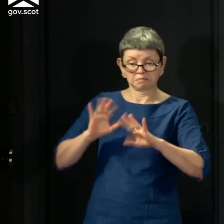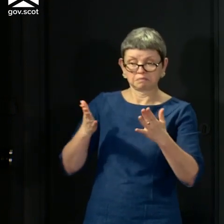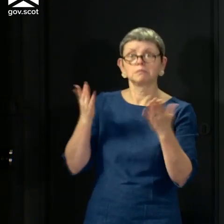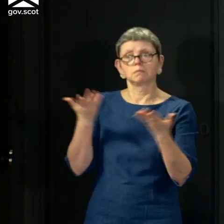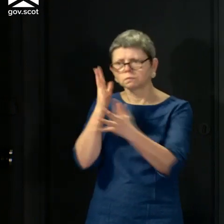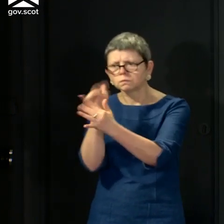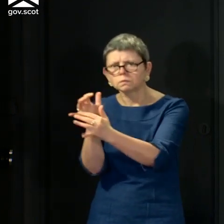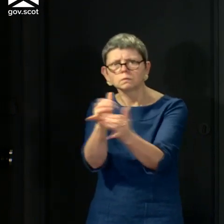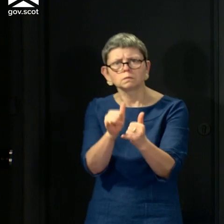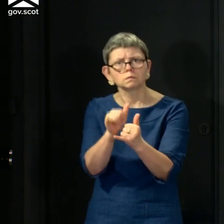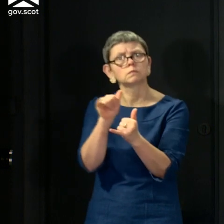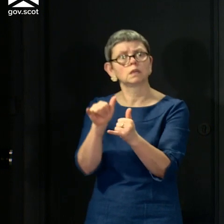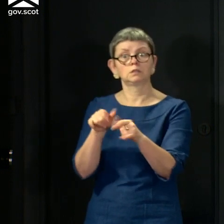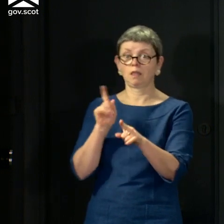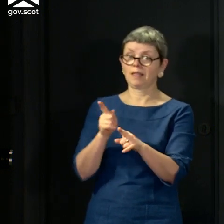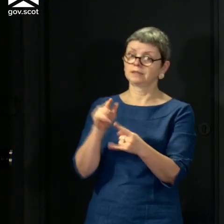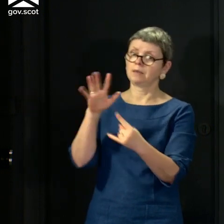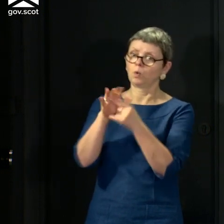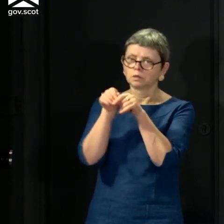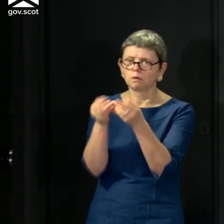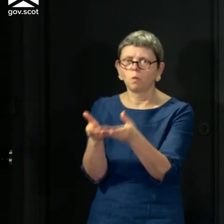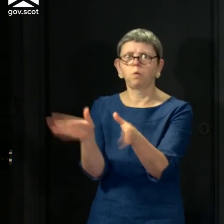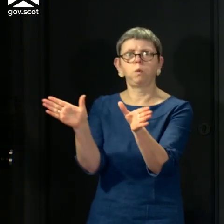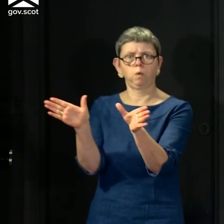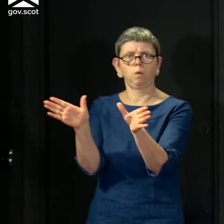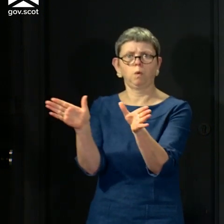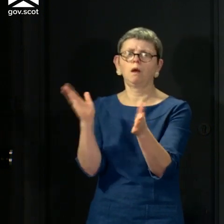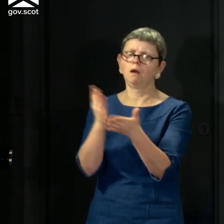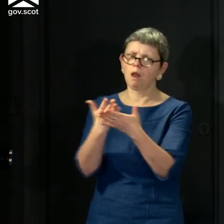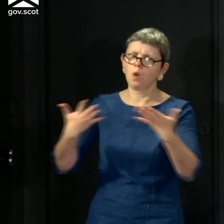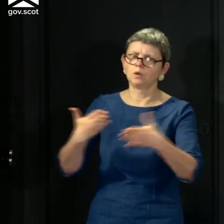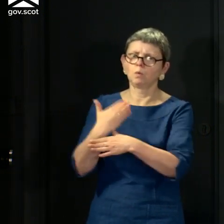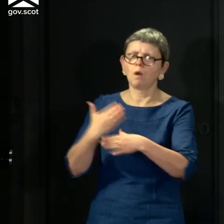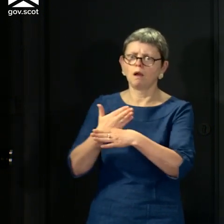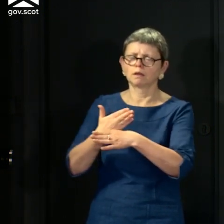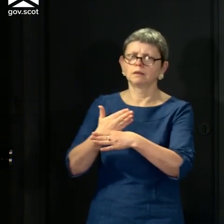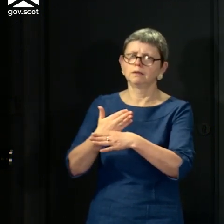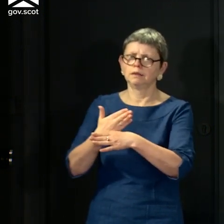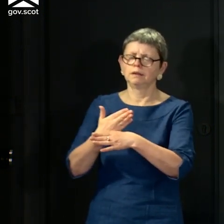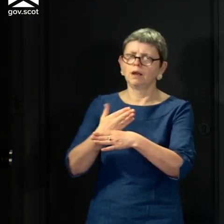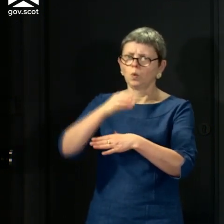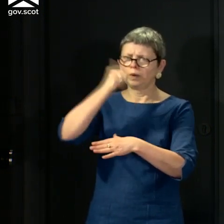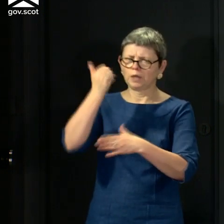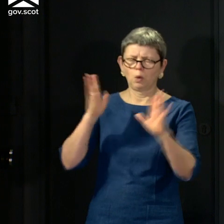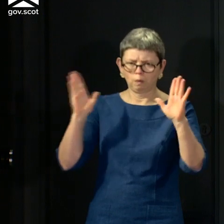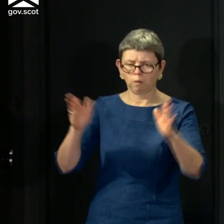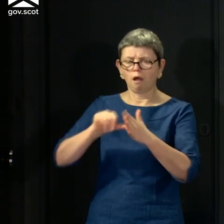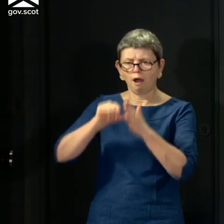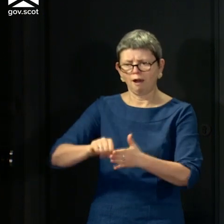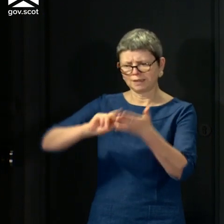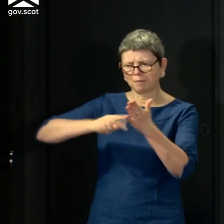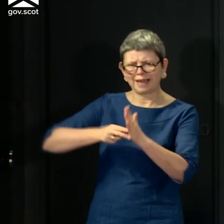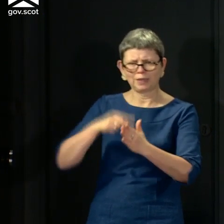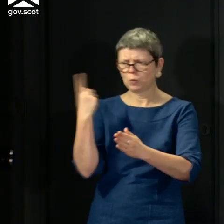significant expansion, and that means it's a significant operational task, and we don't underestimate the logistical and the workforce